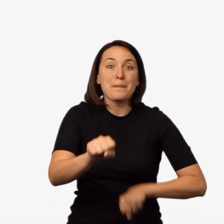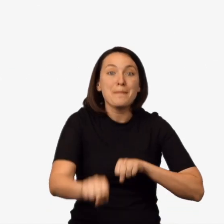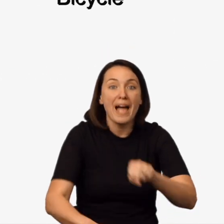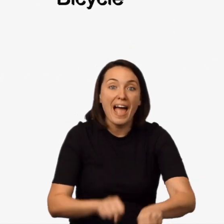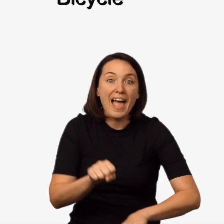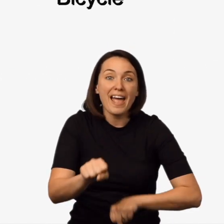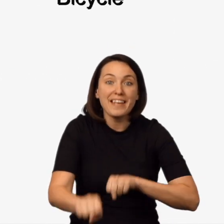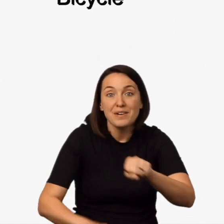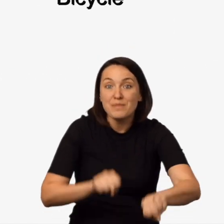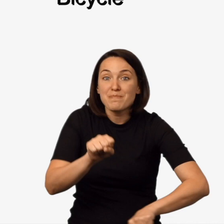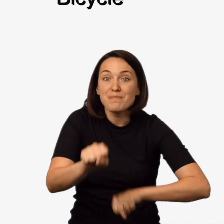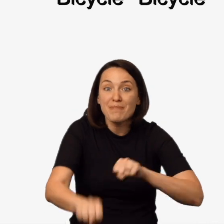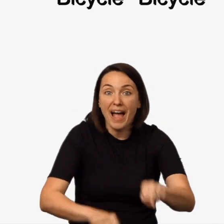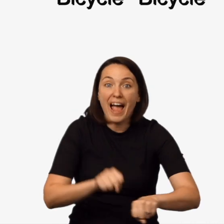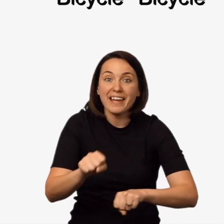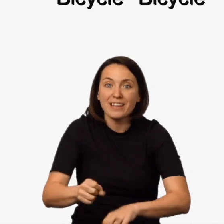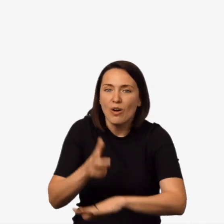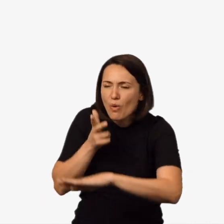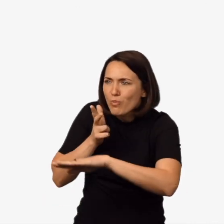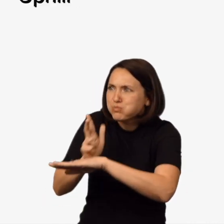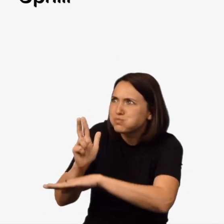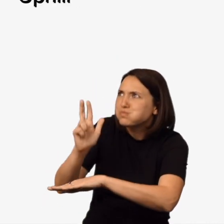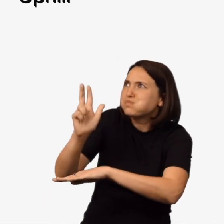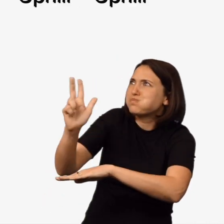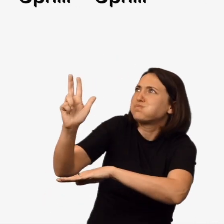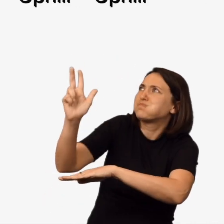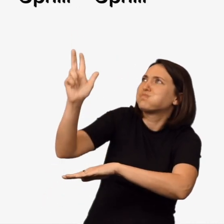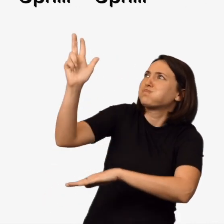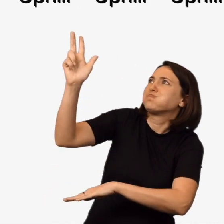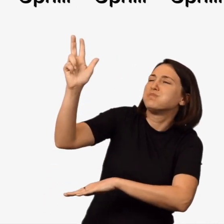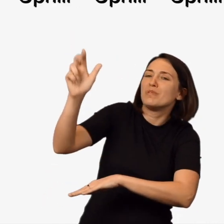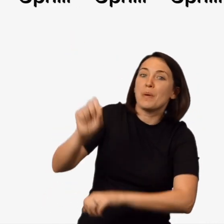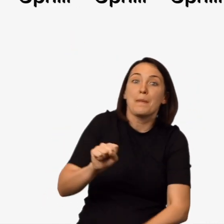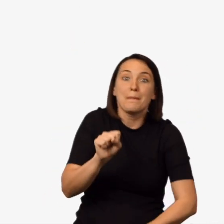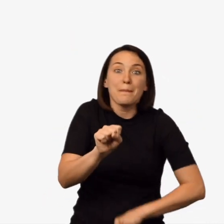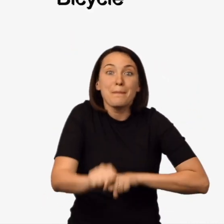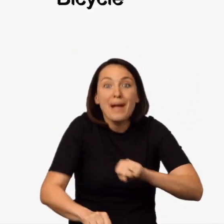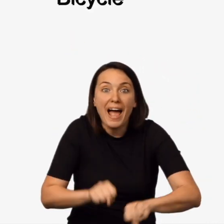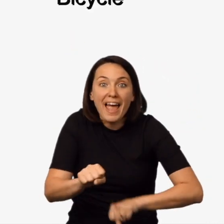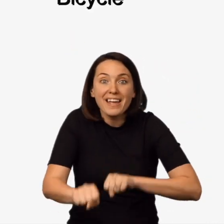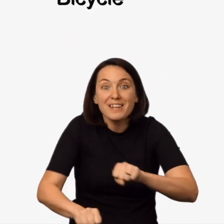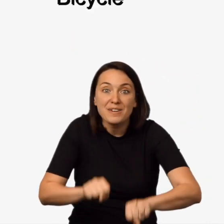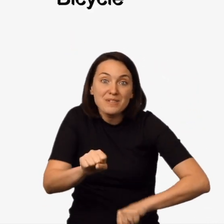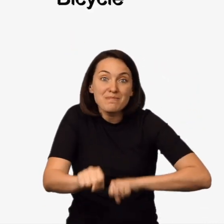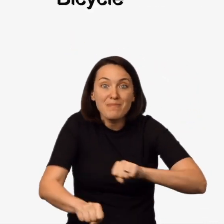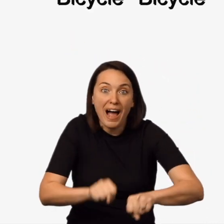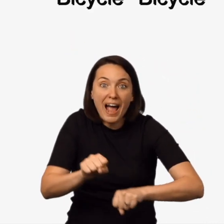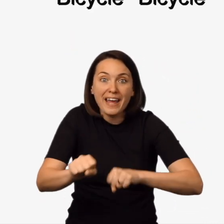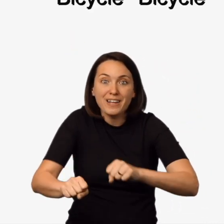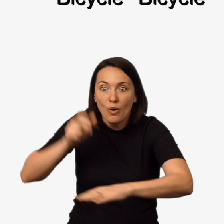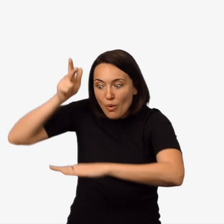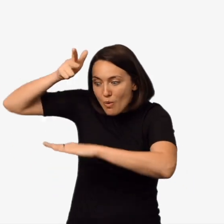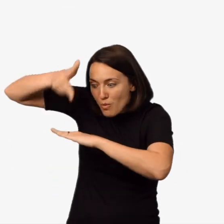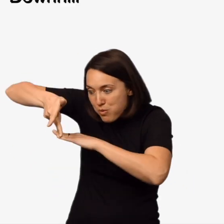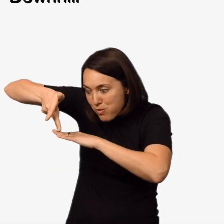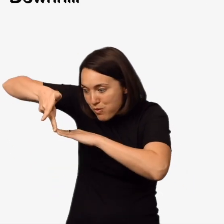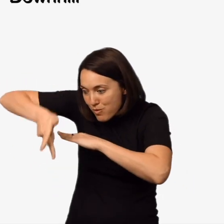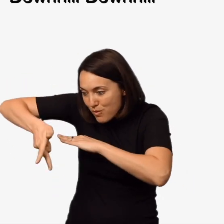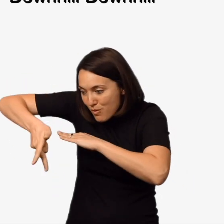Bicycle, bicycle, uphill, uphill, uphill Bicycle, bicycle, downhill,